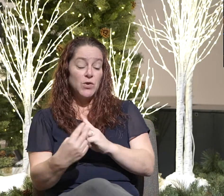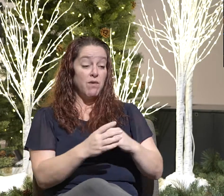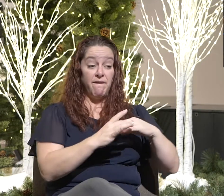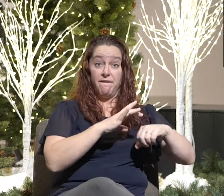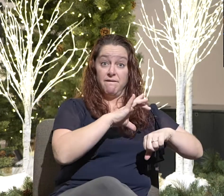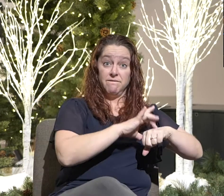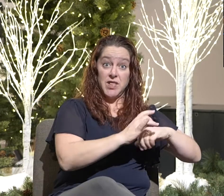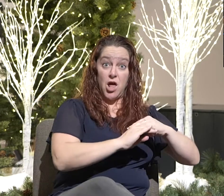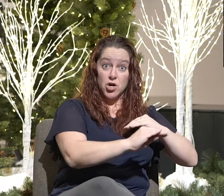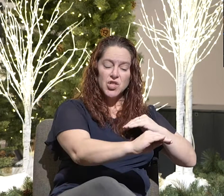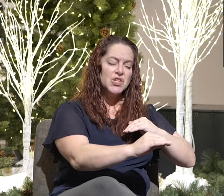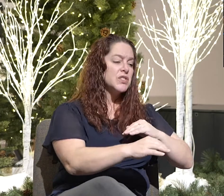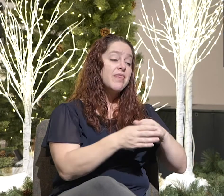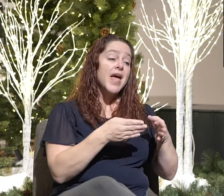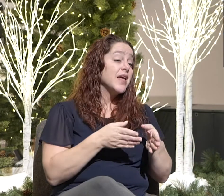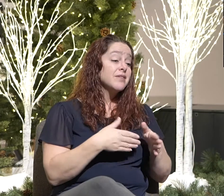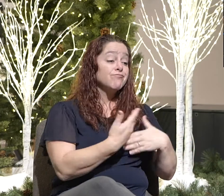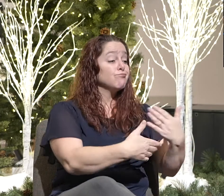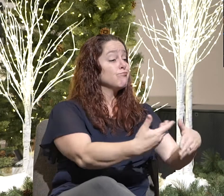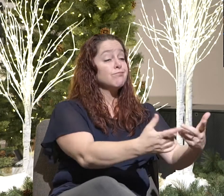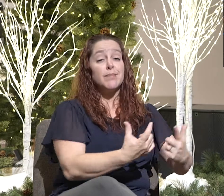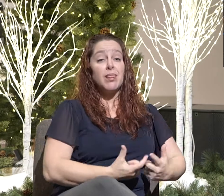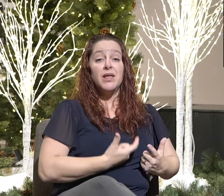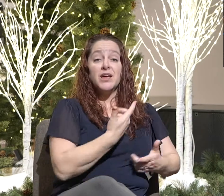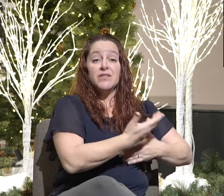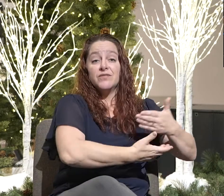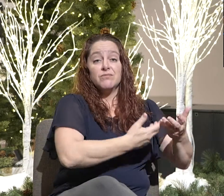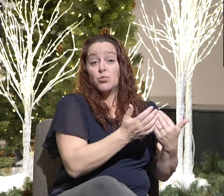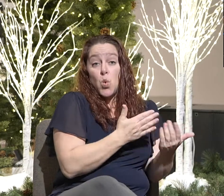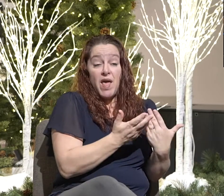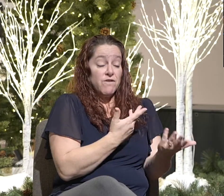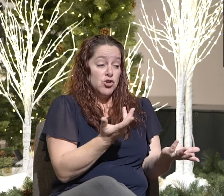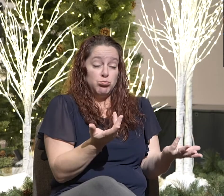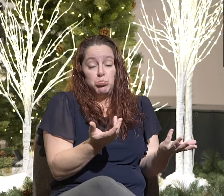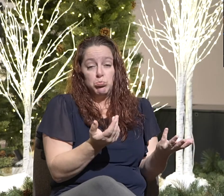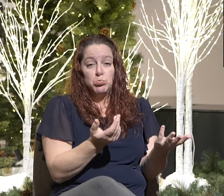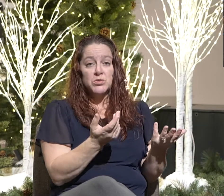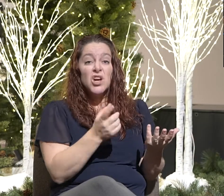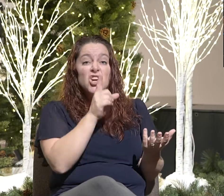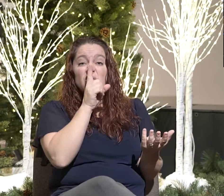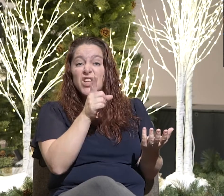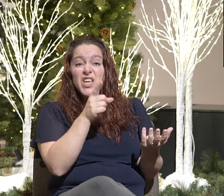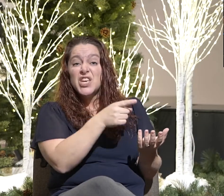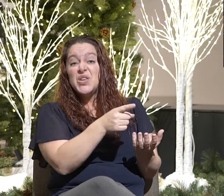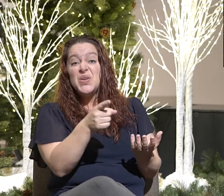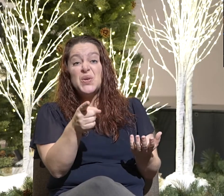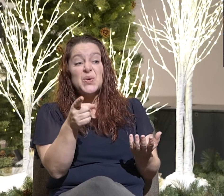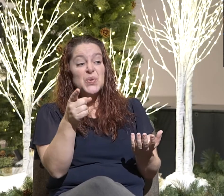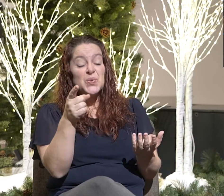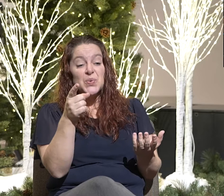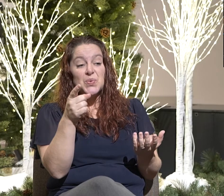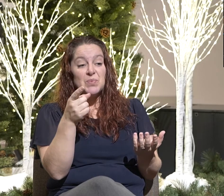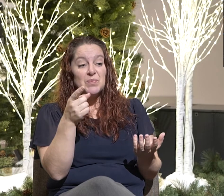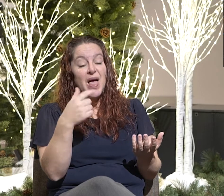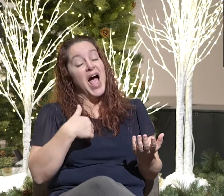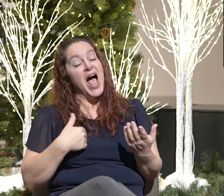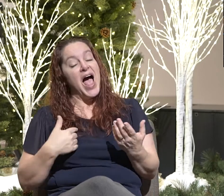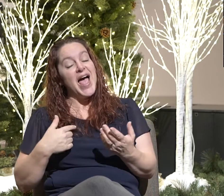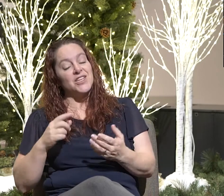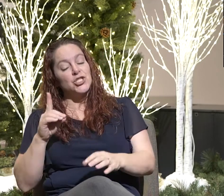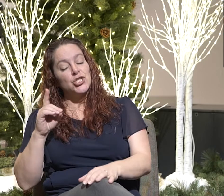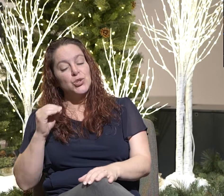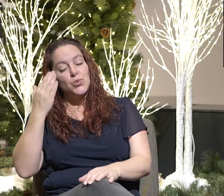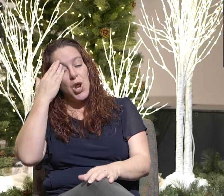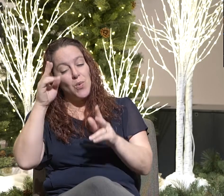they, you know, they go off on their own lives, and they continue to live. And for the most part, you probably wouldn't even know one. I happen to know somebody